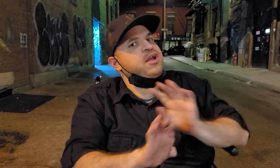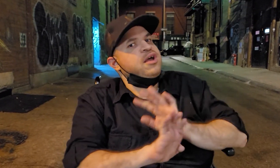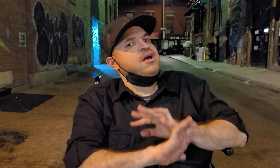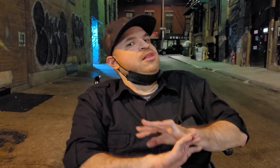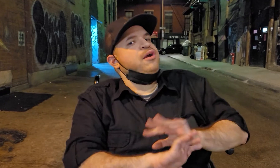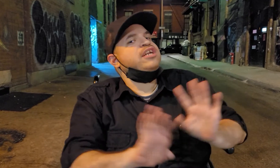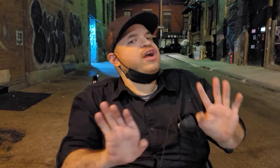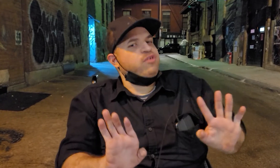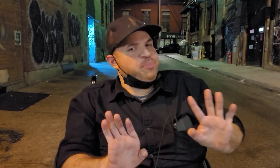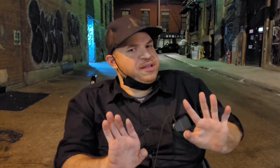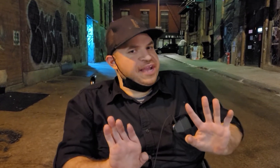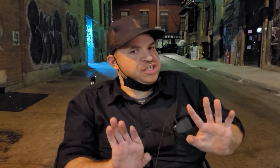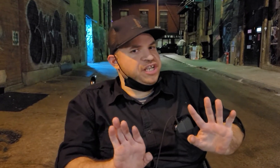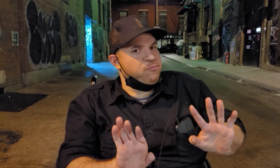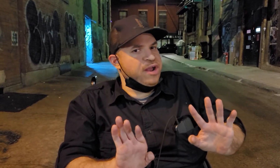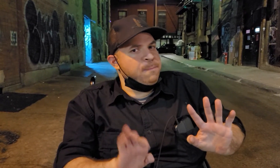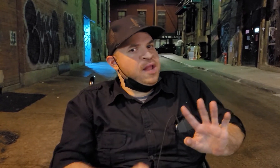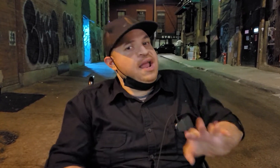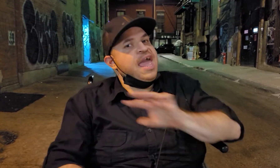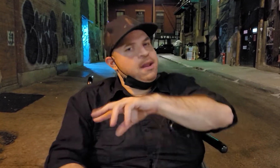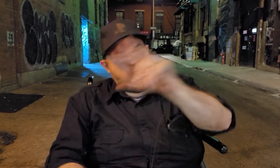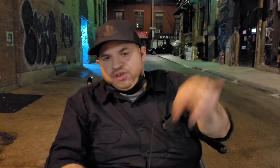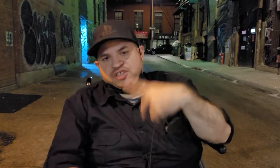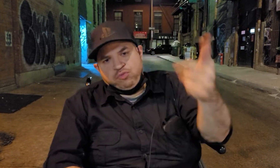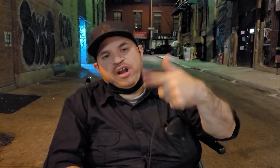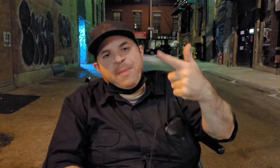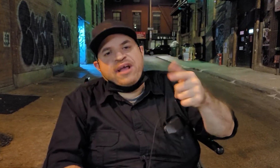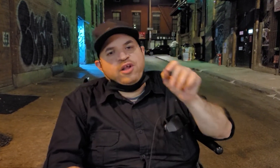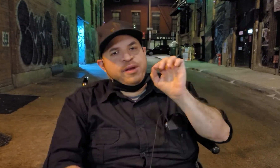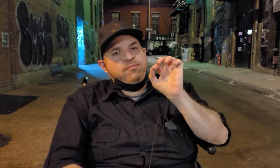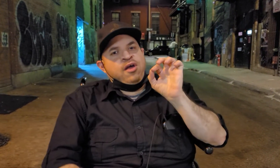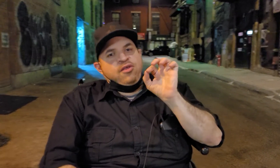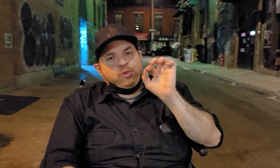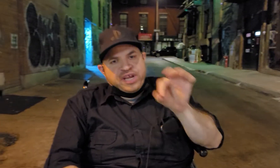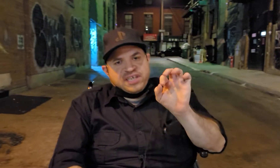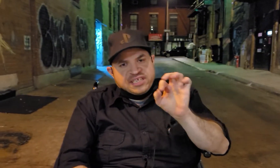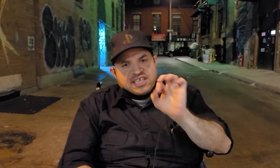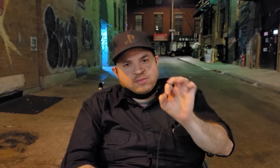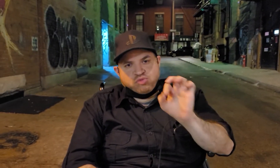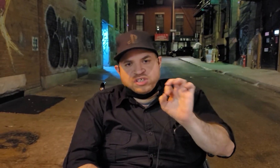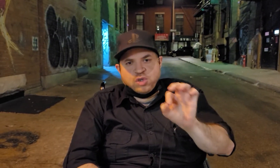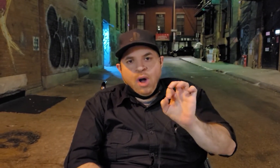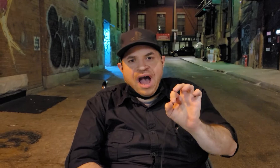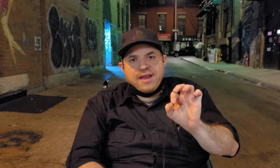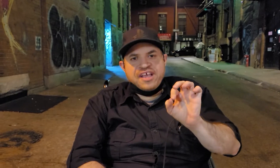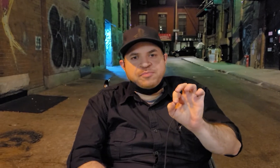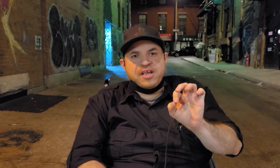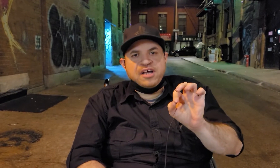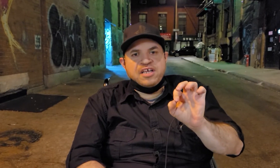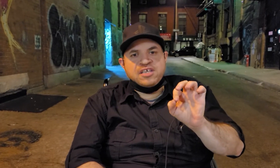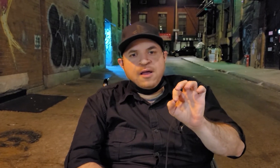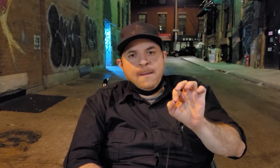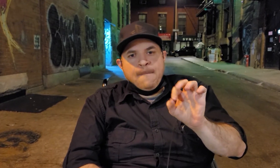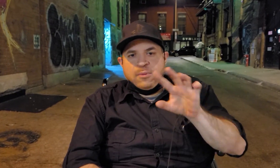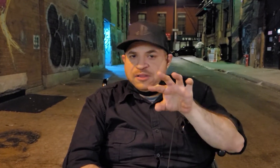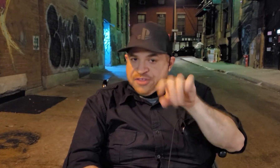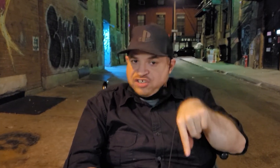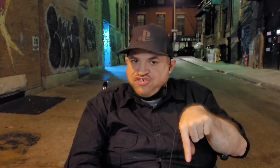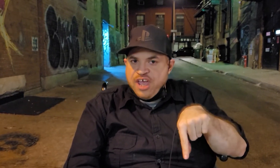they're not trying to repeat that shit right and just running it back a little bit the reason these systems run so hot is because this gen